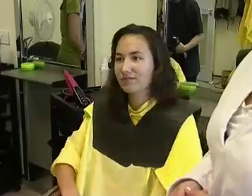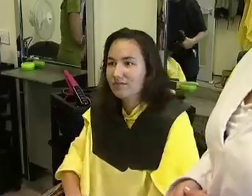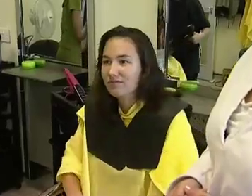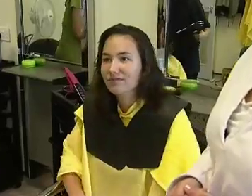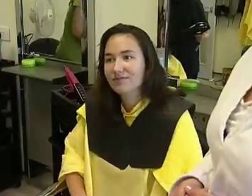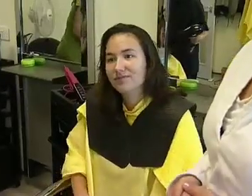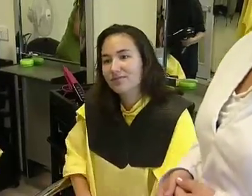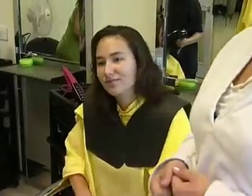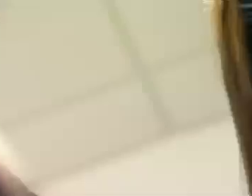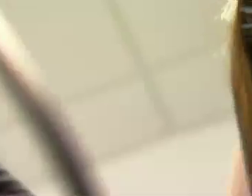Different signs I've been teaching her.